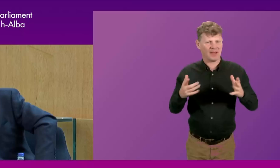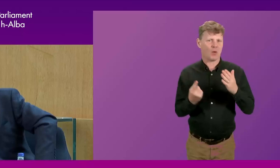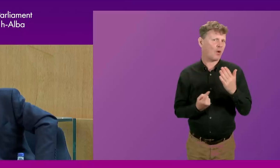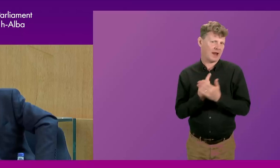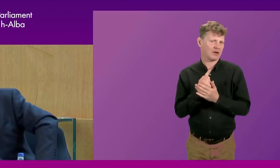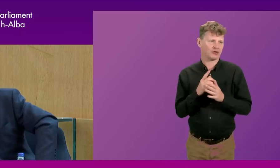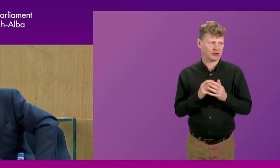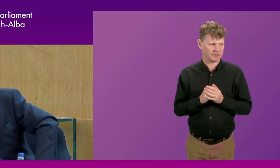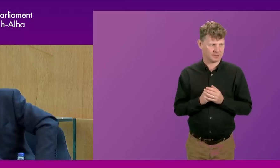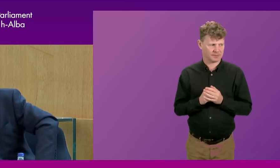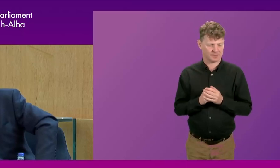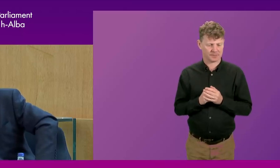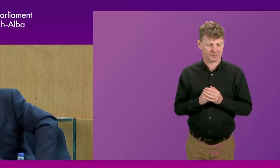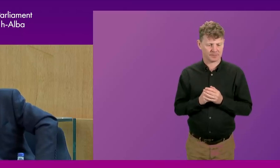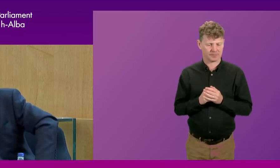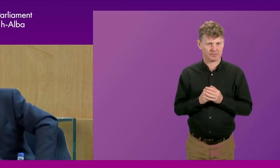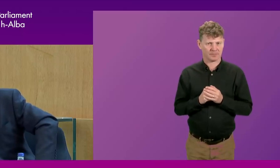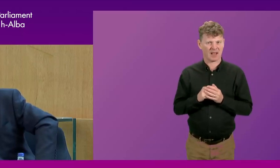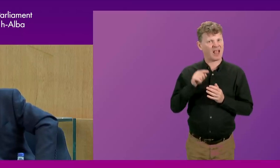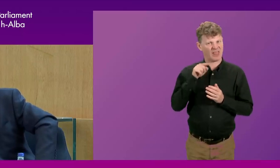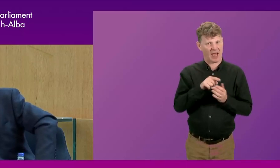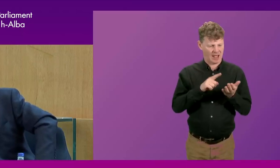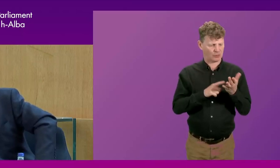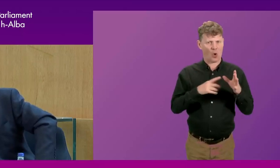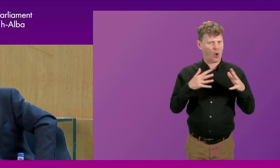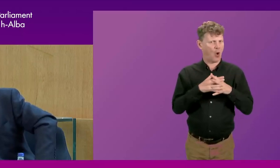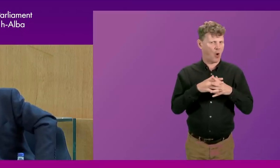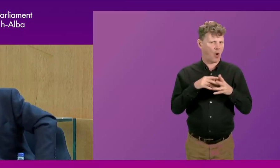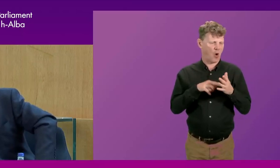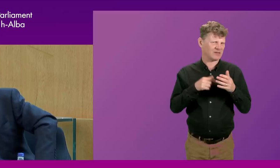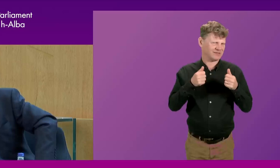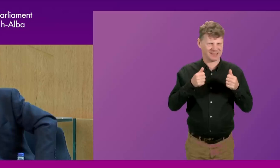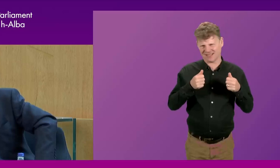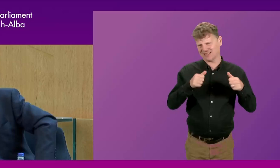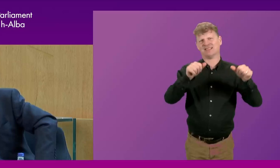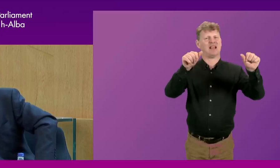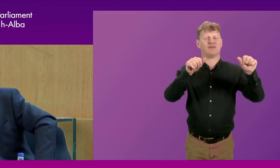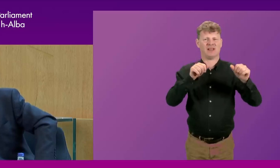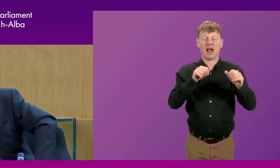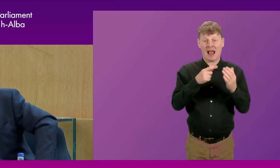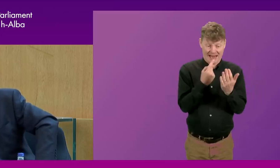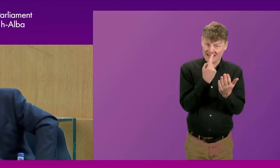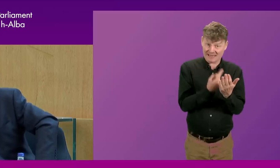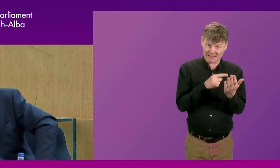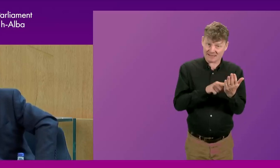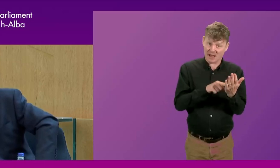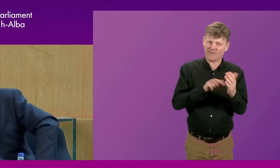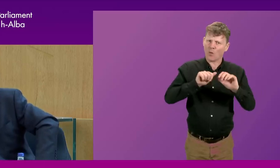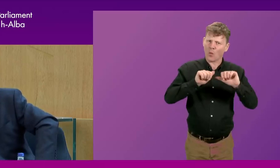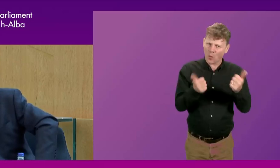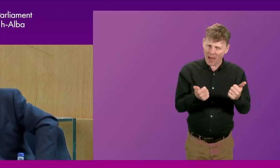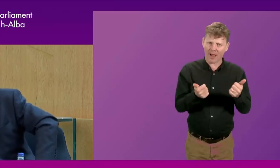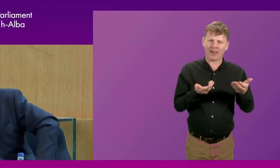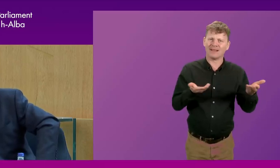The reason that that legislation was so successful is not just that the legislation itself was well